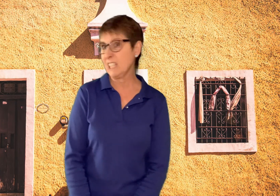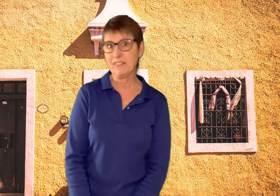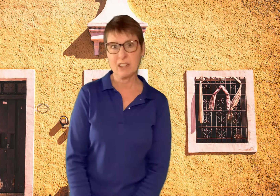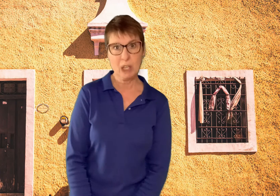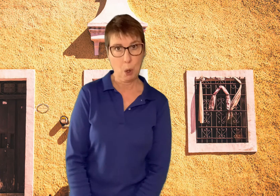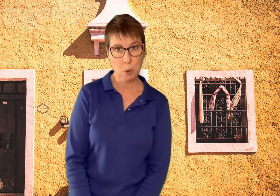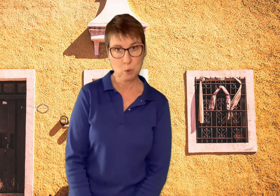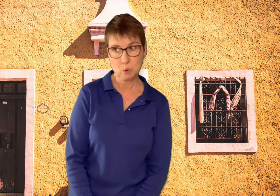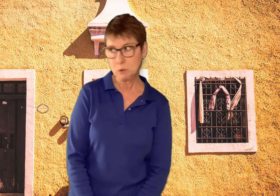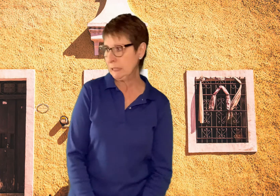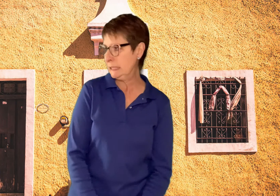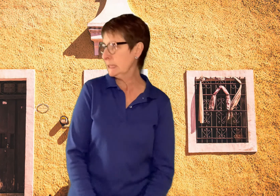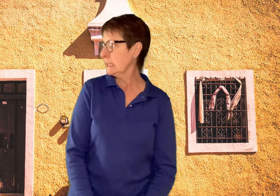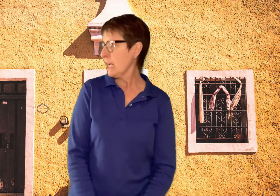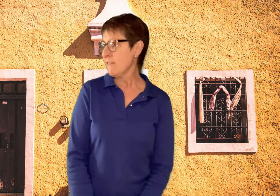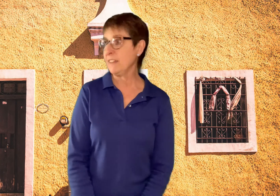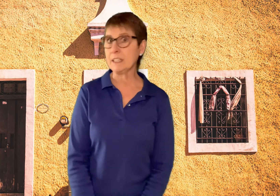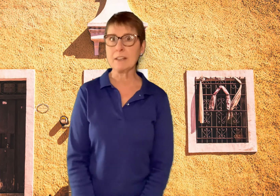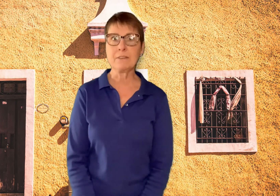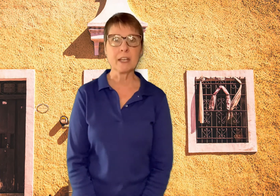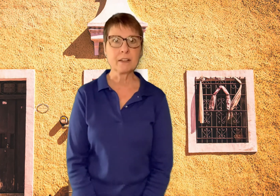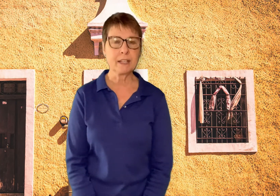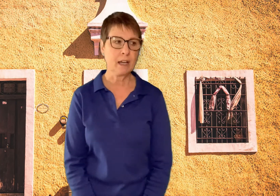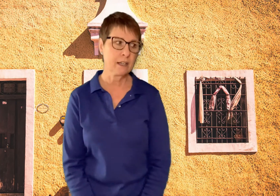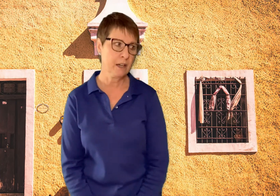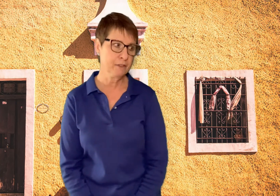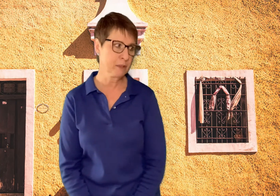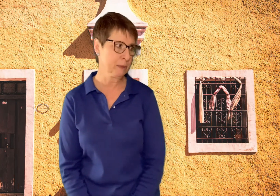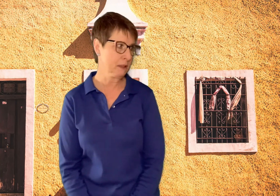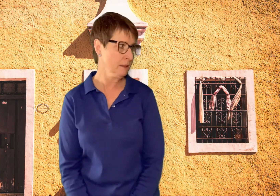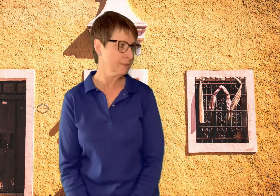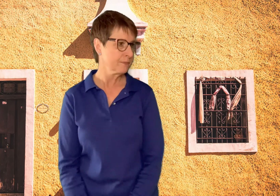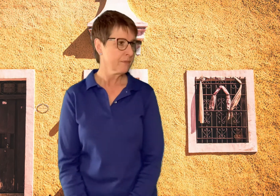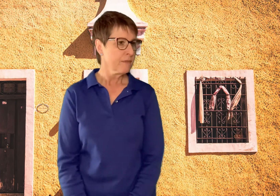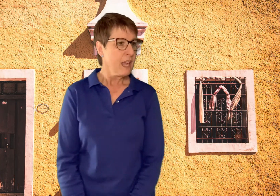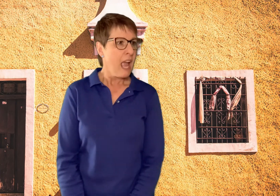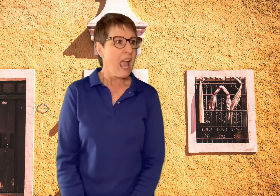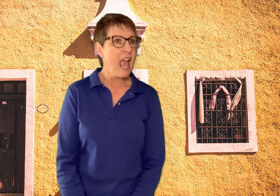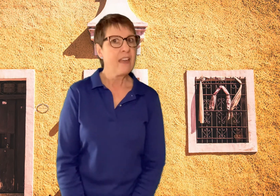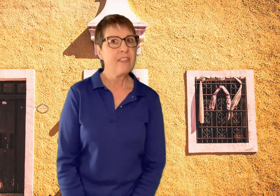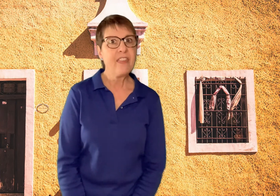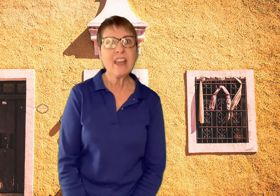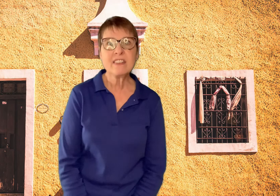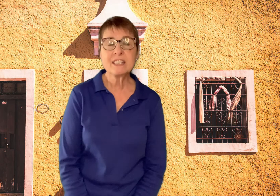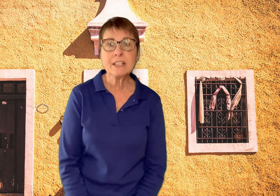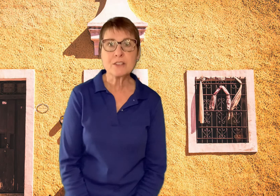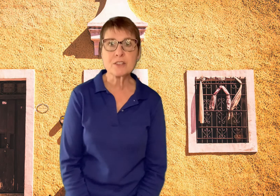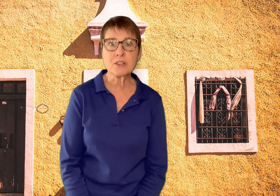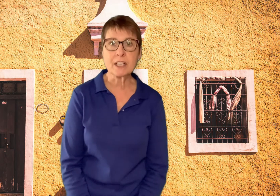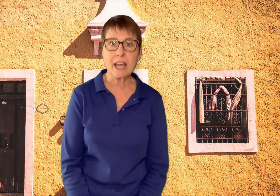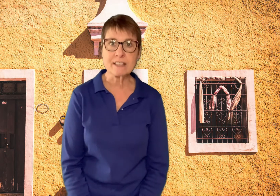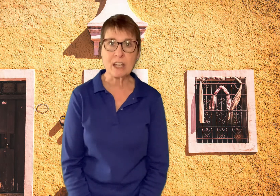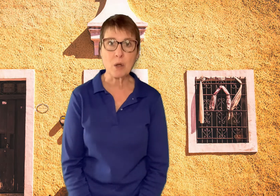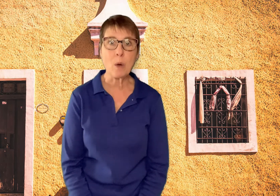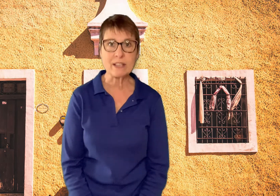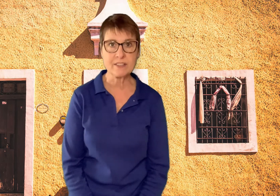very old, feeling very uncomfortable. And then the teacher started asking questions.